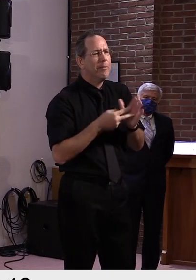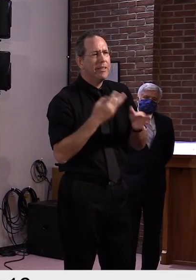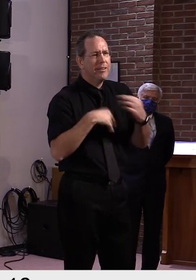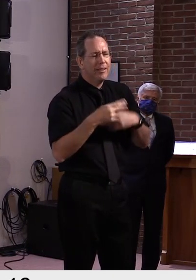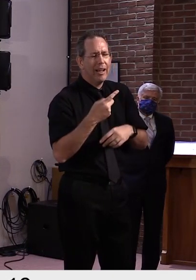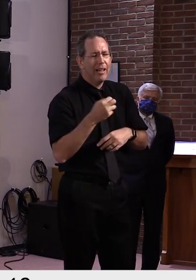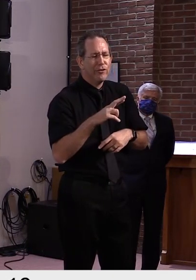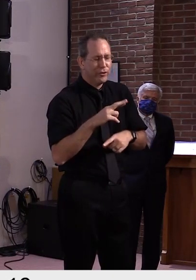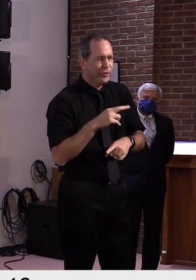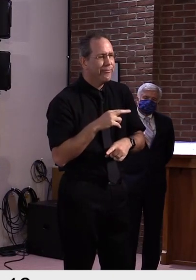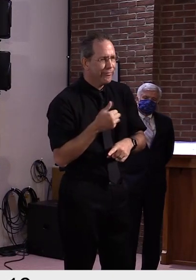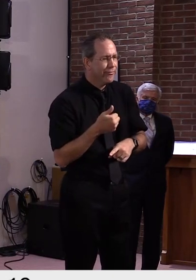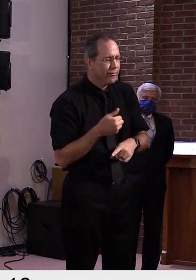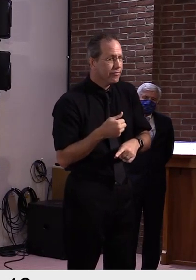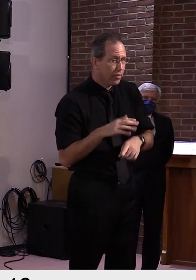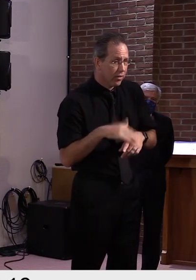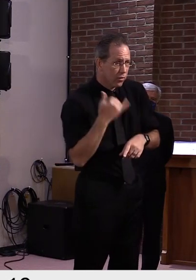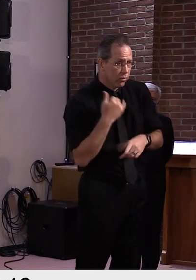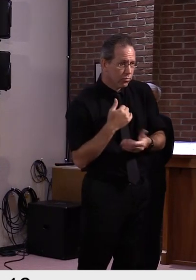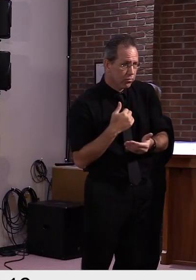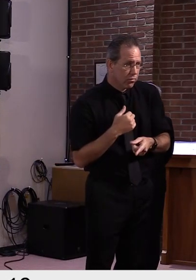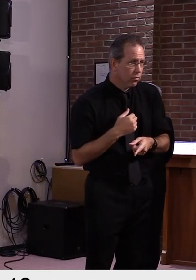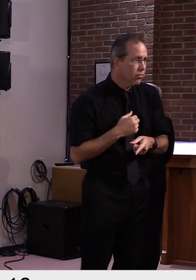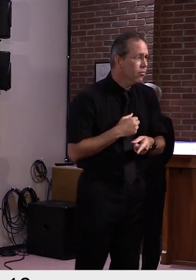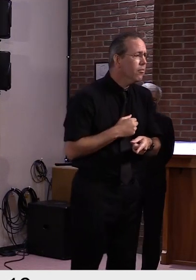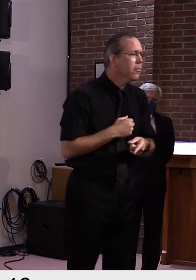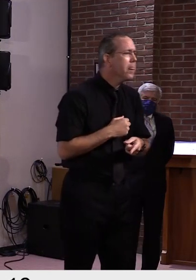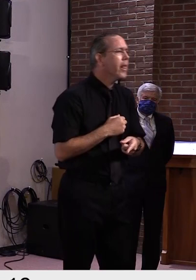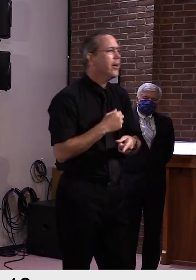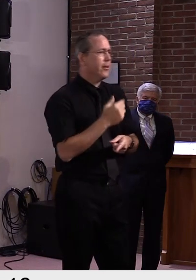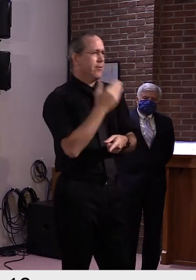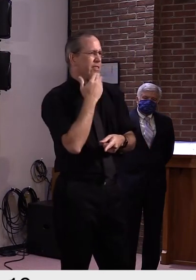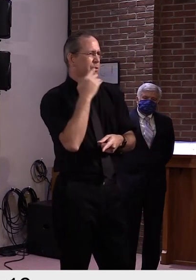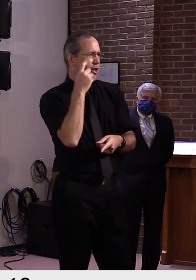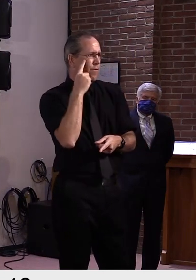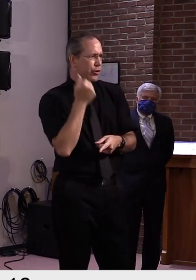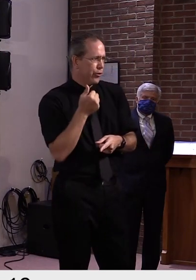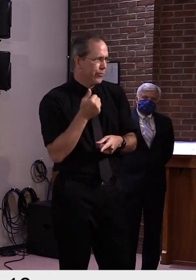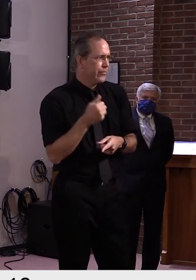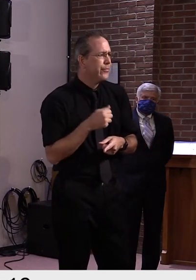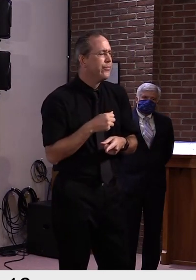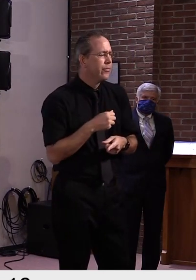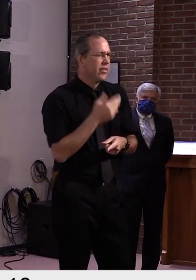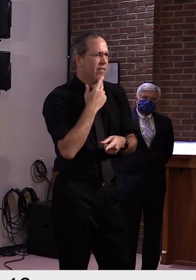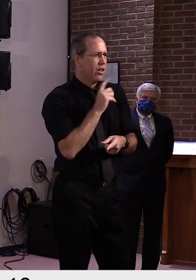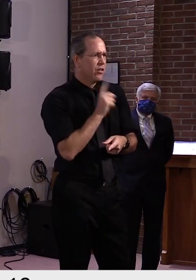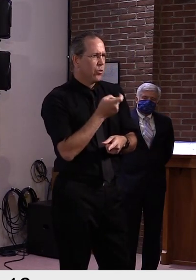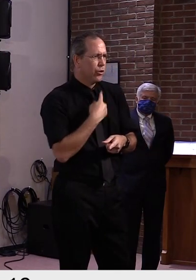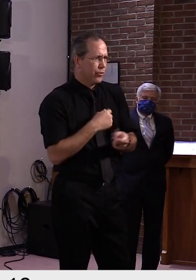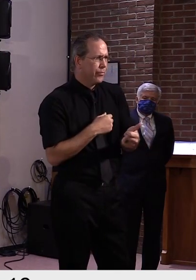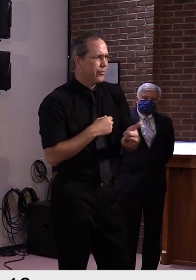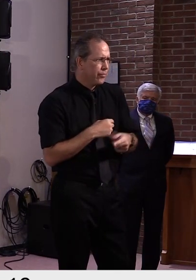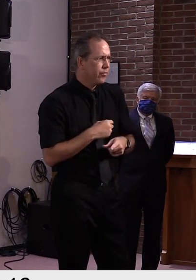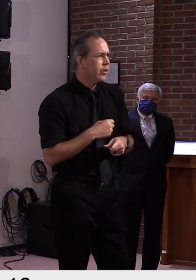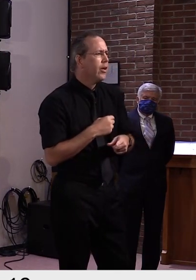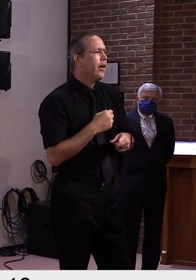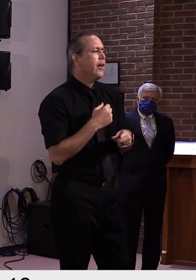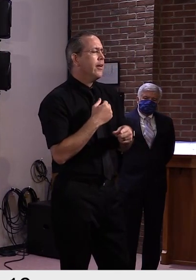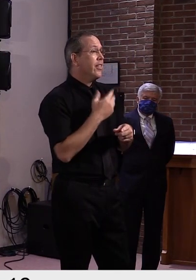you. for the question, I could not hear, unfortunately, who actually asked it. Um, I, yeah,